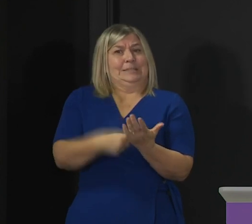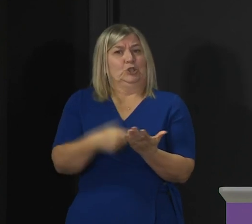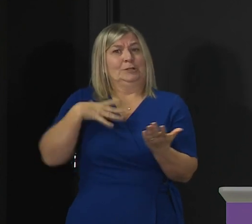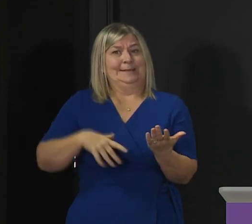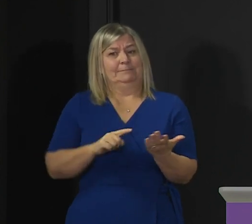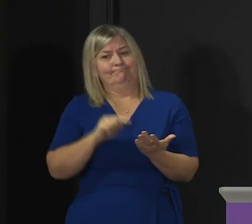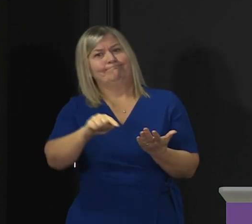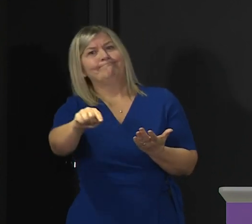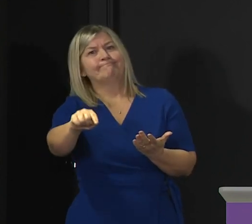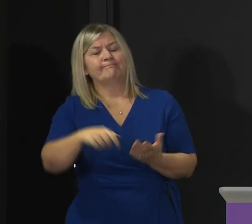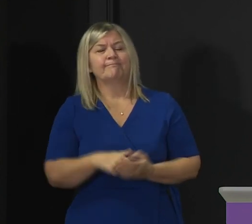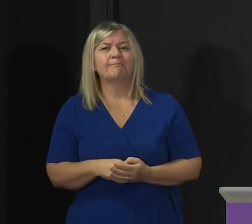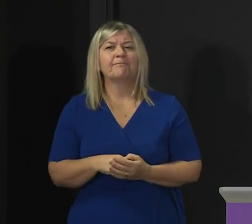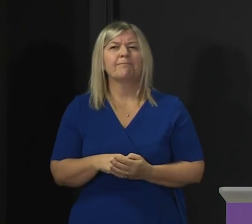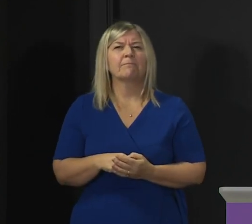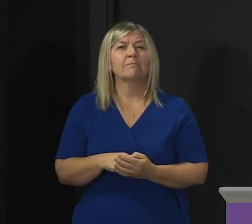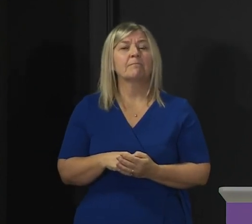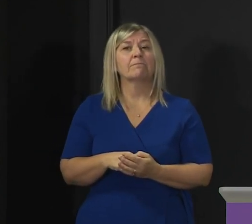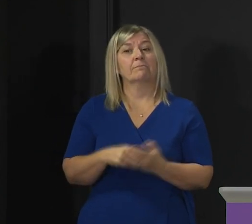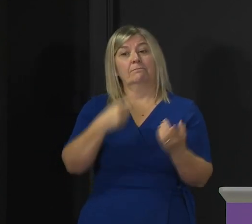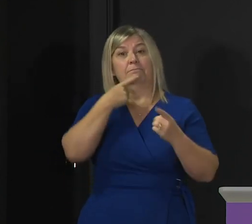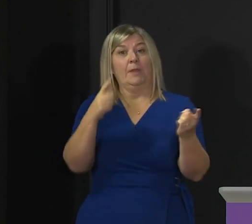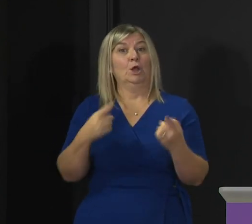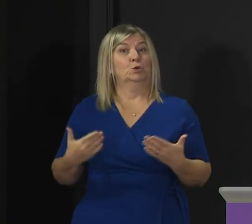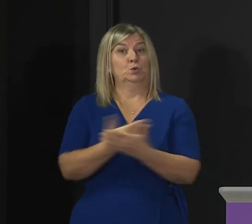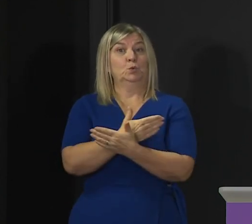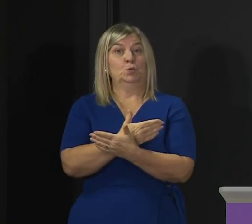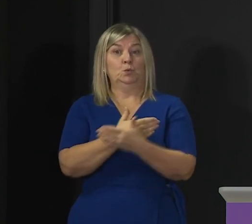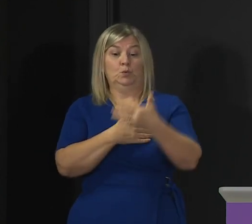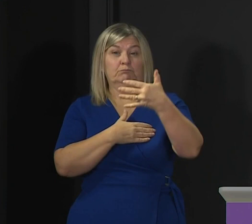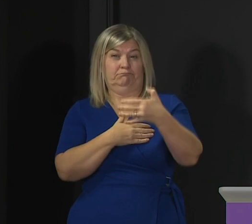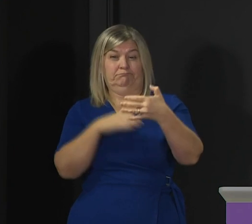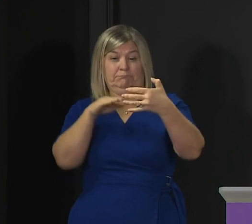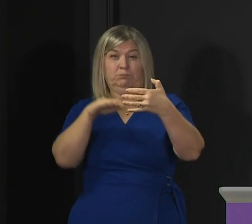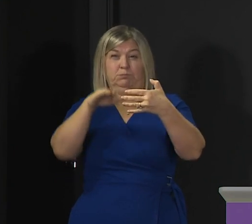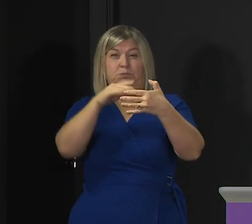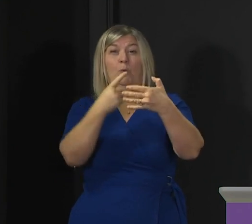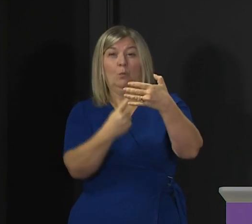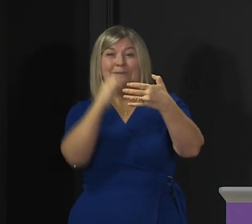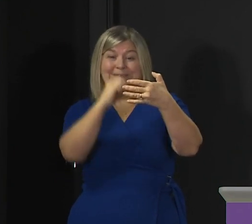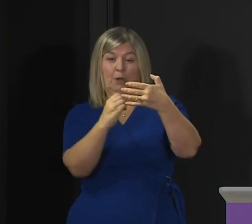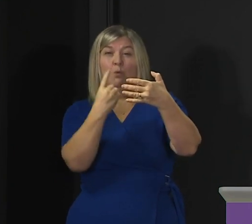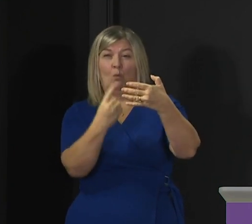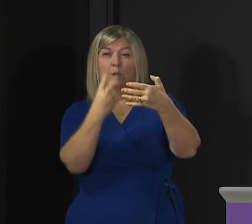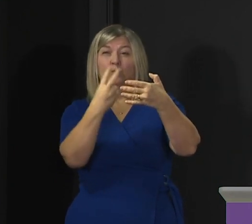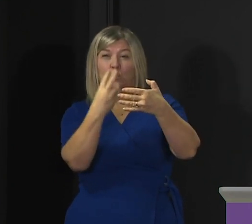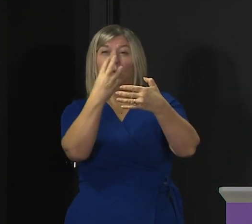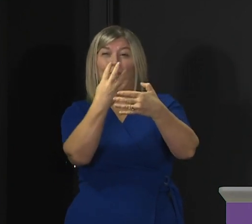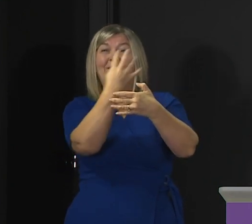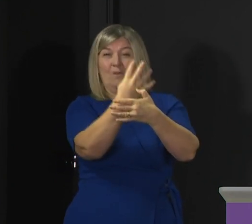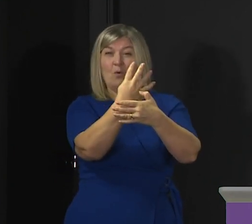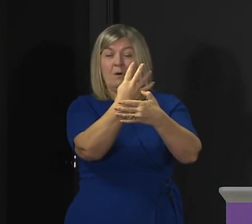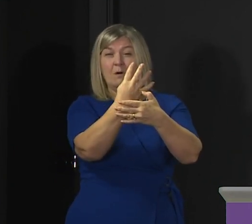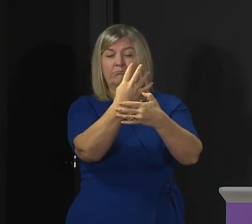Today, as I have mentioned, the new level system takes effect, and for many this sees the continuation